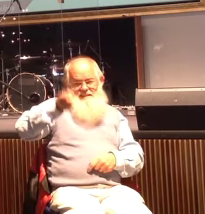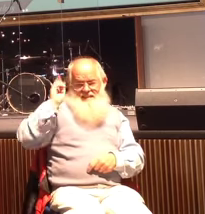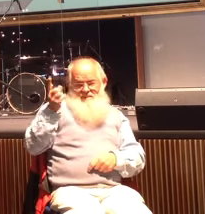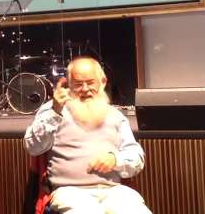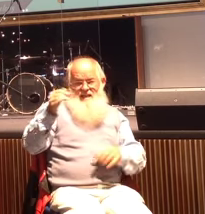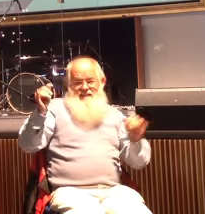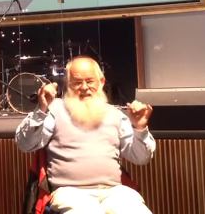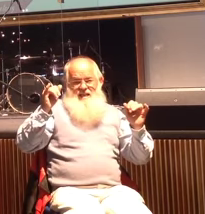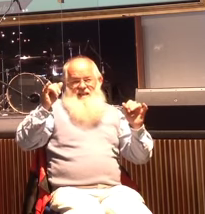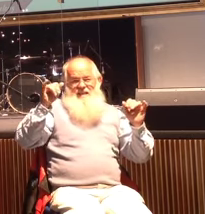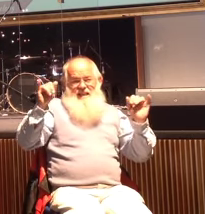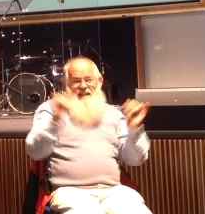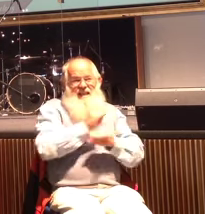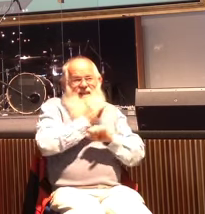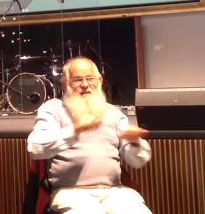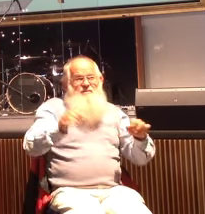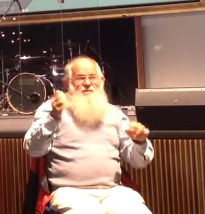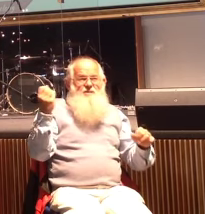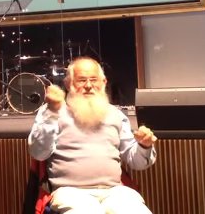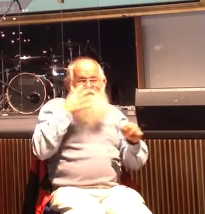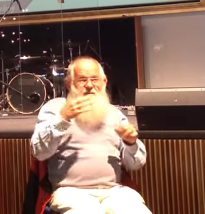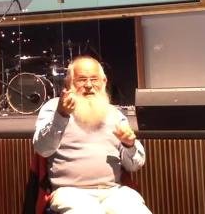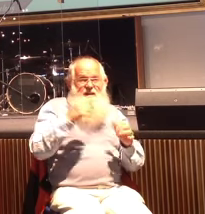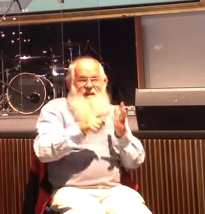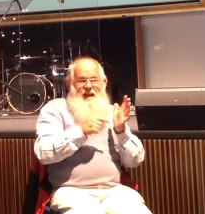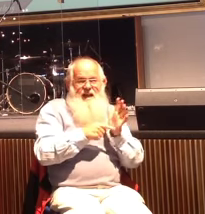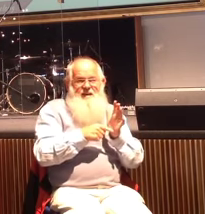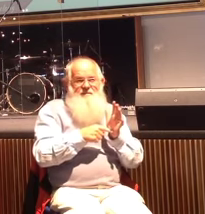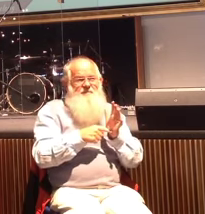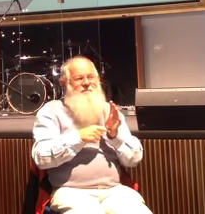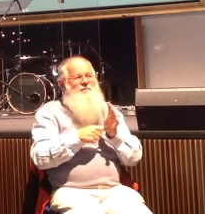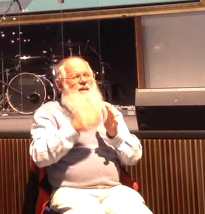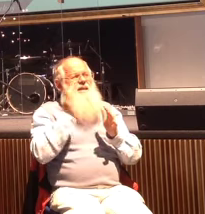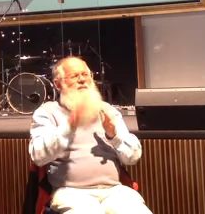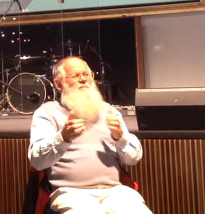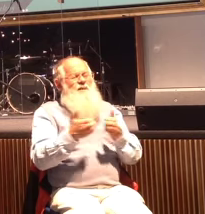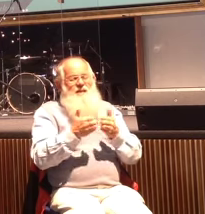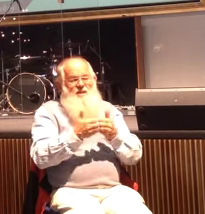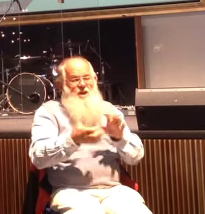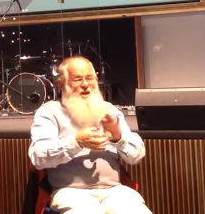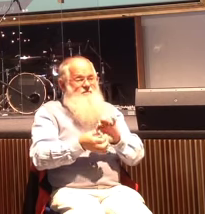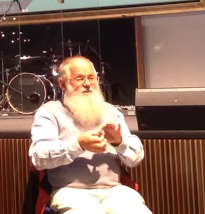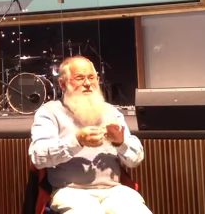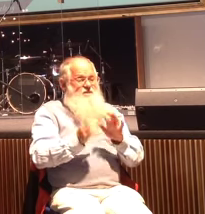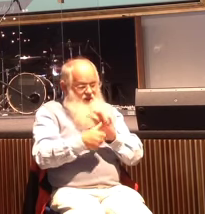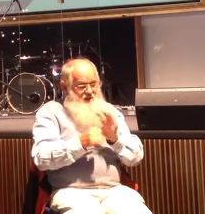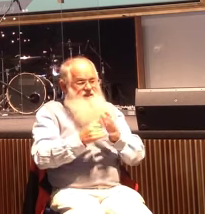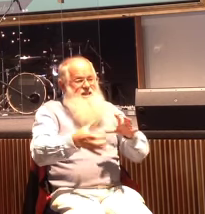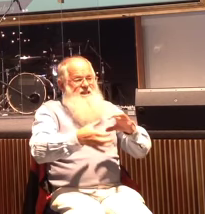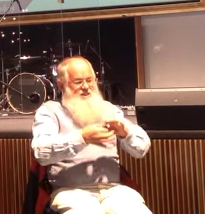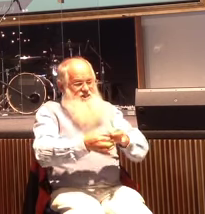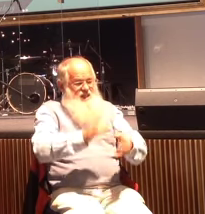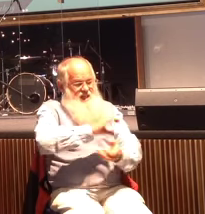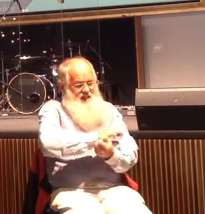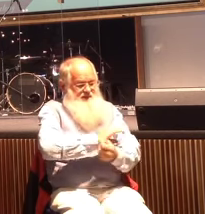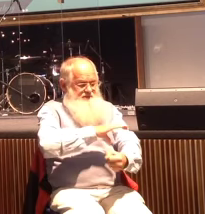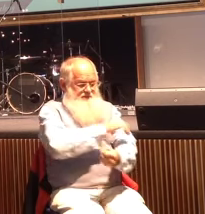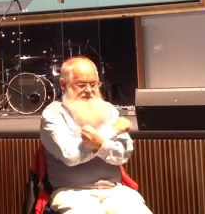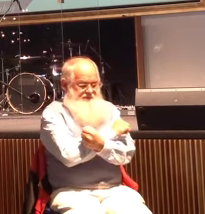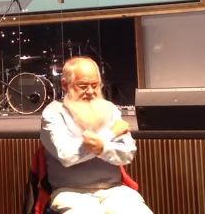Many times it had seized him. And though he was chained, hand and foot, and kept under guard, he had broken his chains